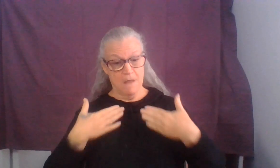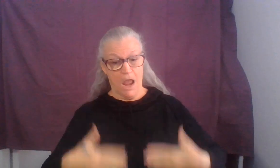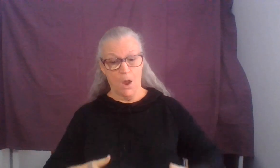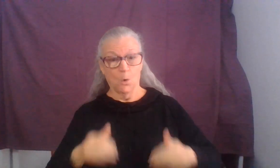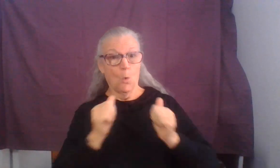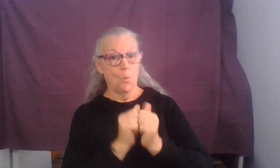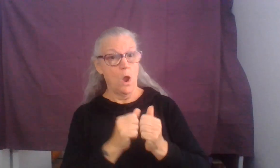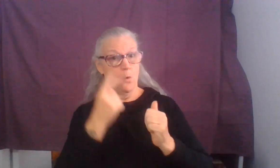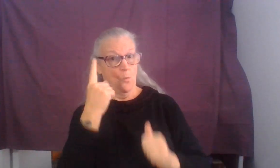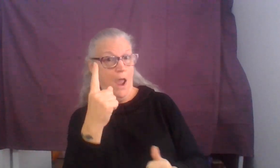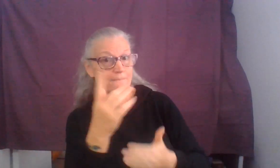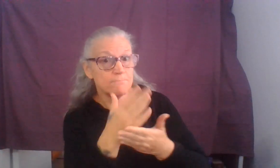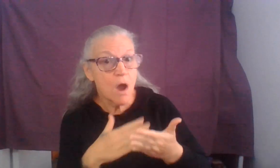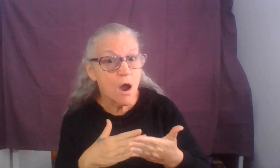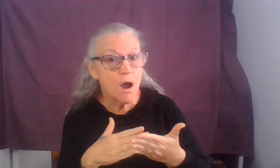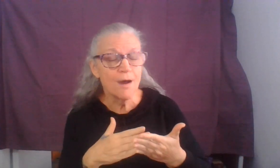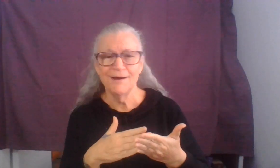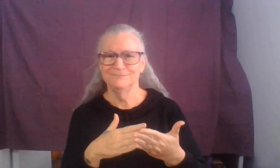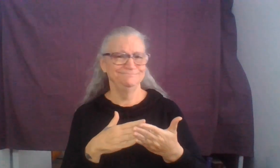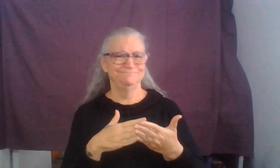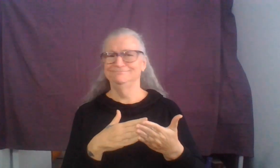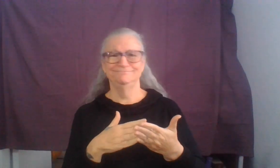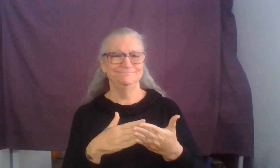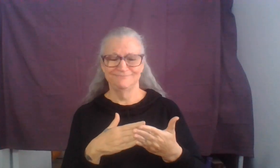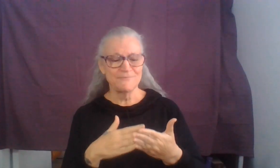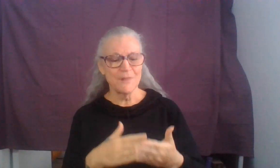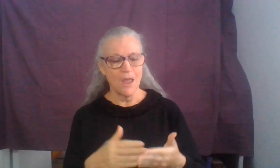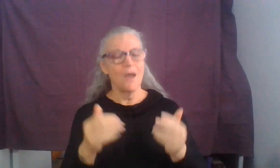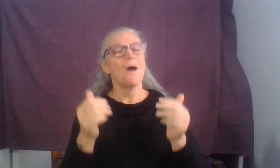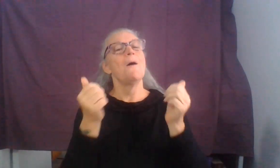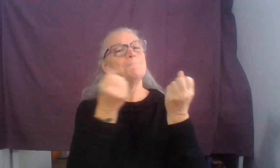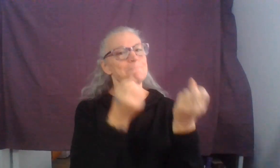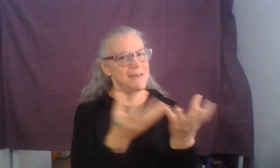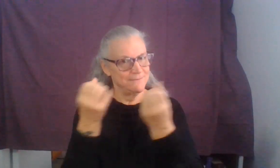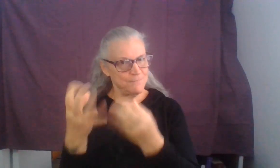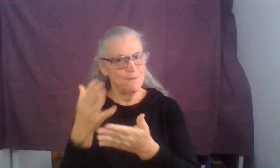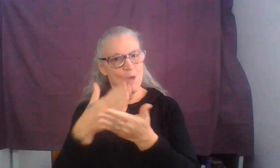Now the body is not a single part, but many.